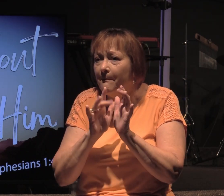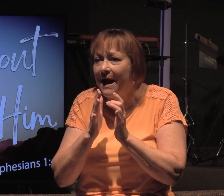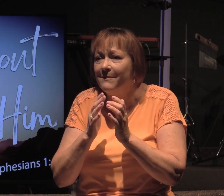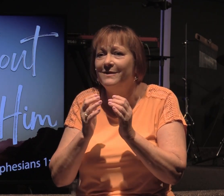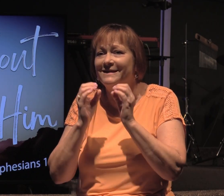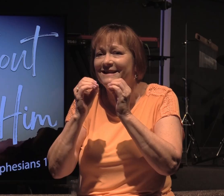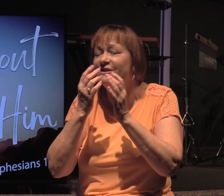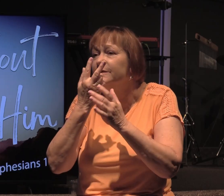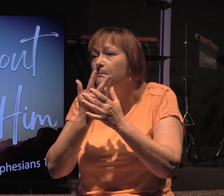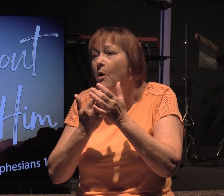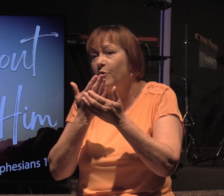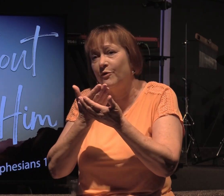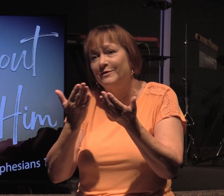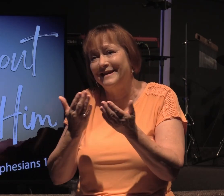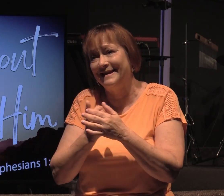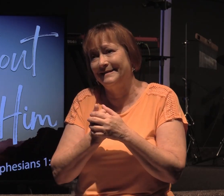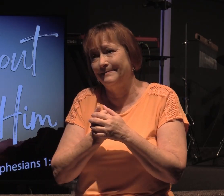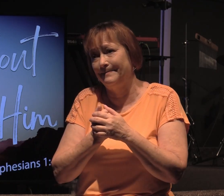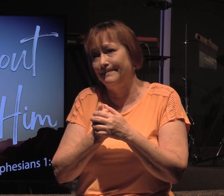of those things.